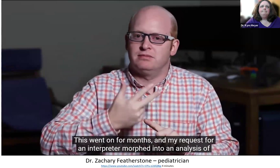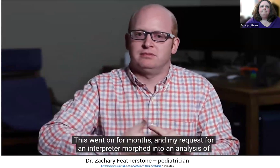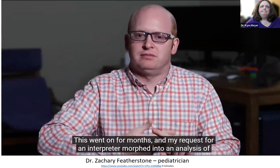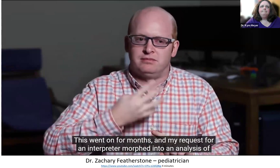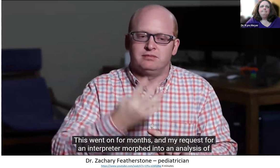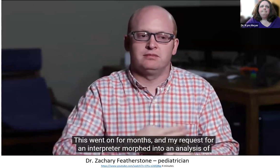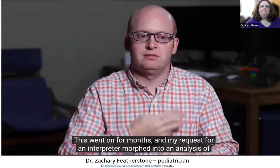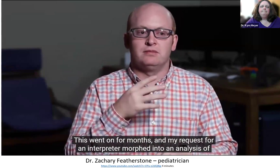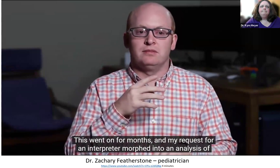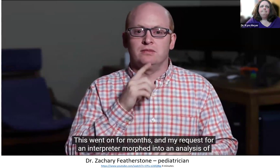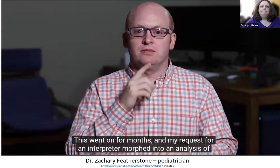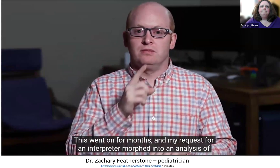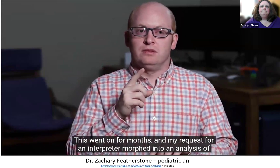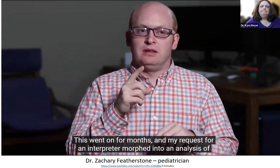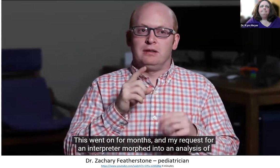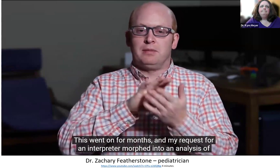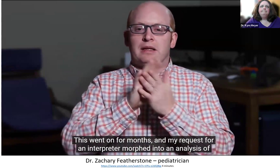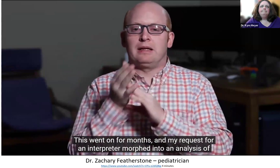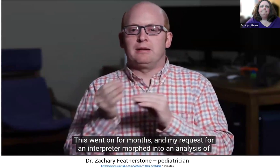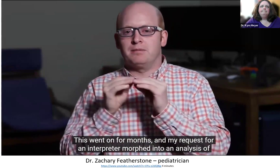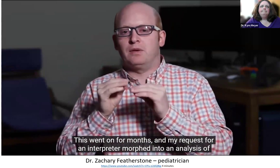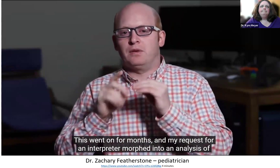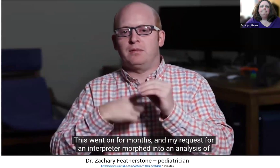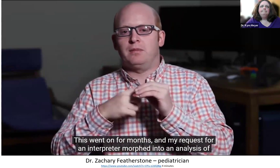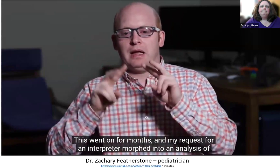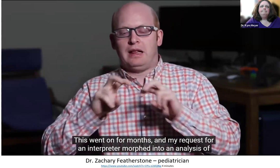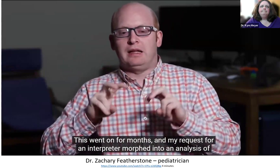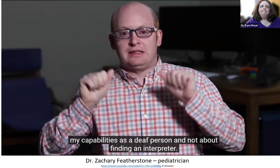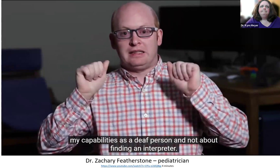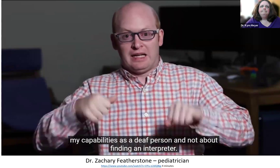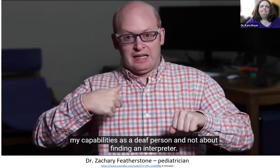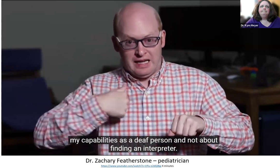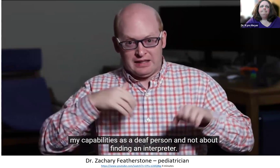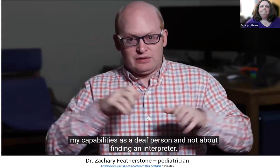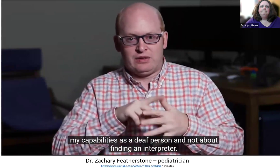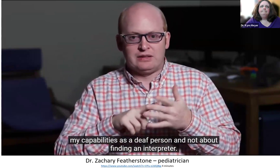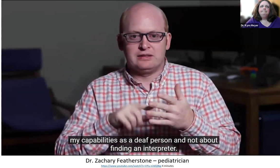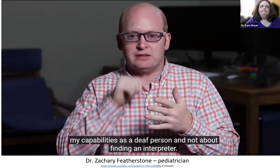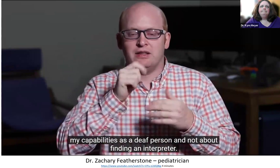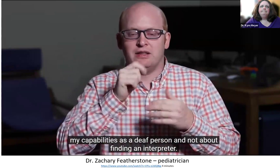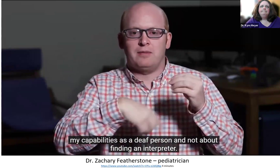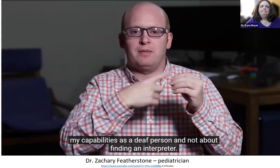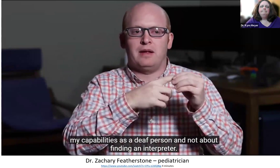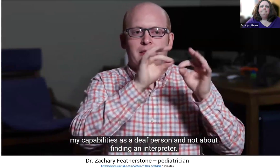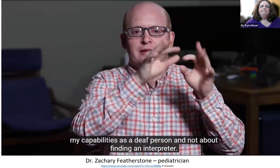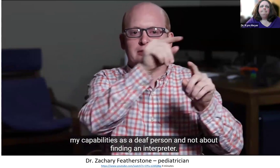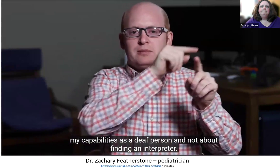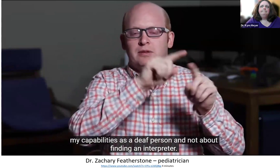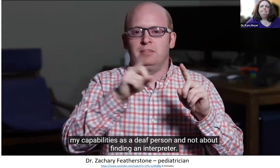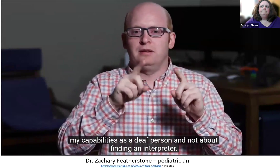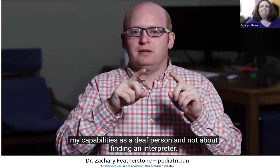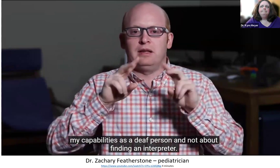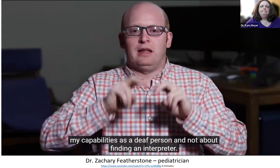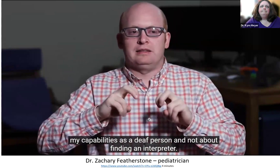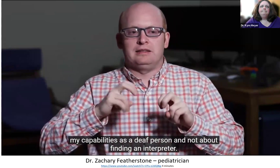This went on for months, and my request for an interpreter morphed into an analysis of my capabilities as a deaf person and not about